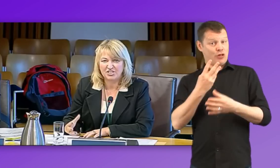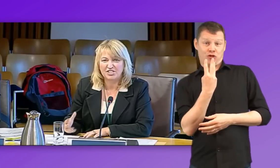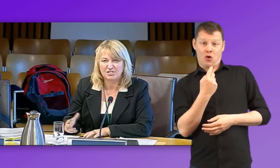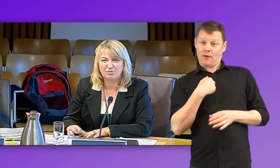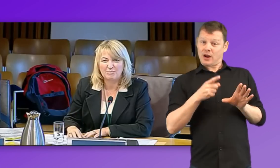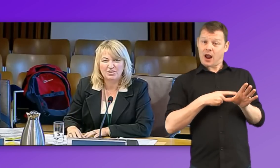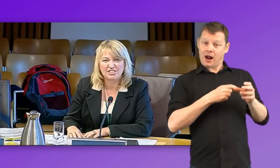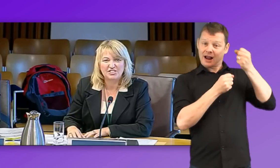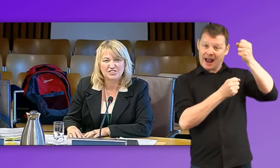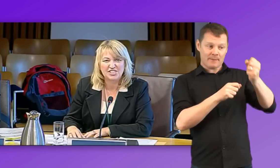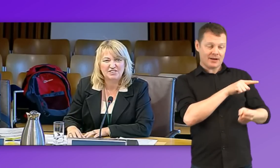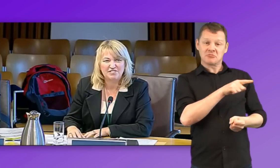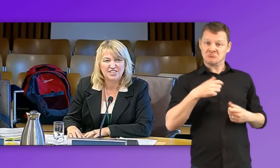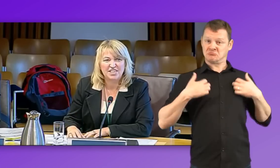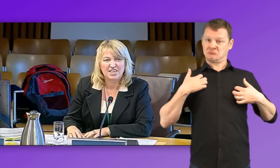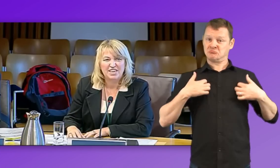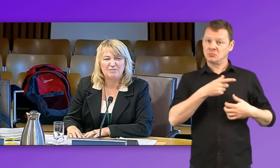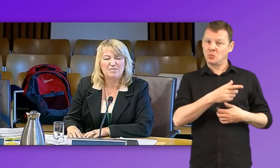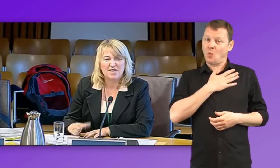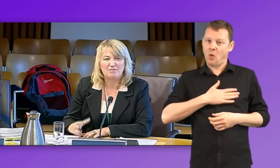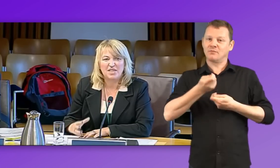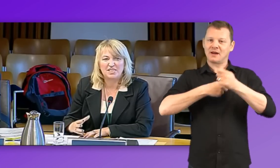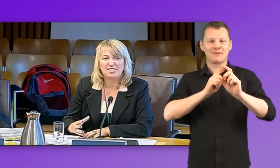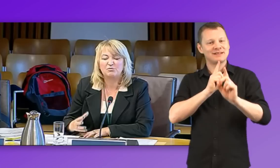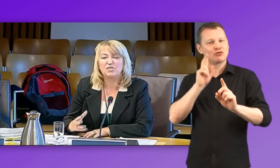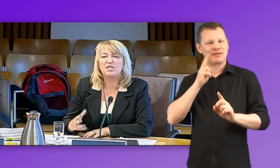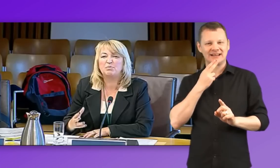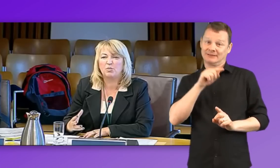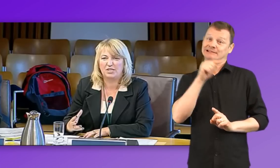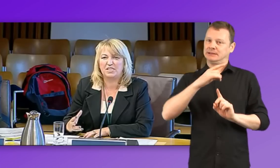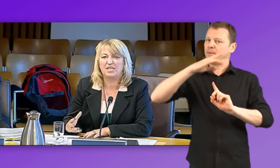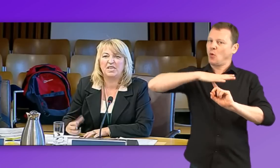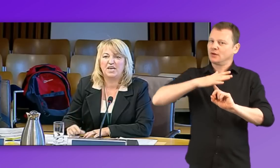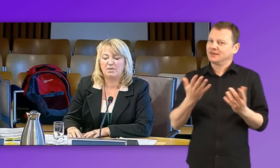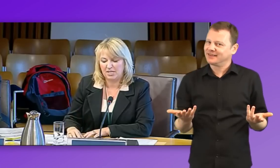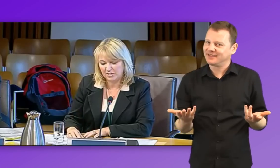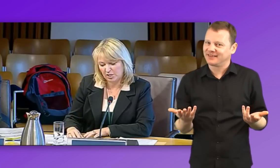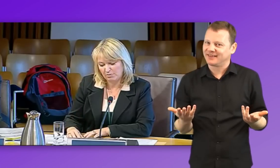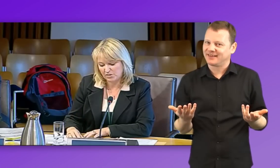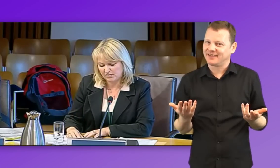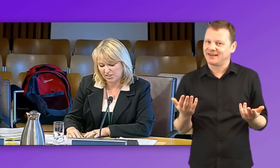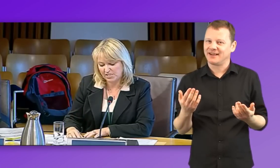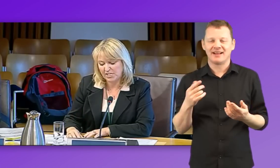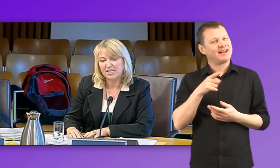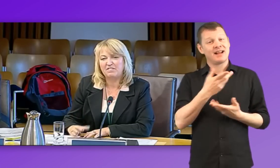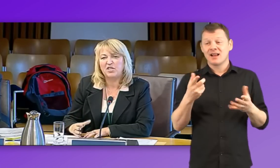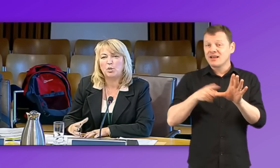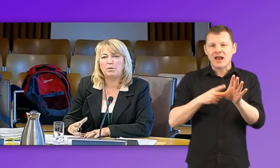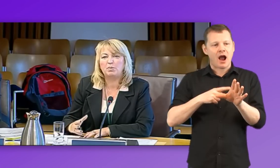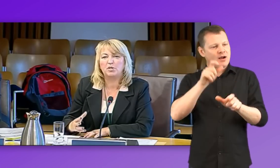interested in becoming teachers of the deaf. And that is really important in terms of just giving young people